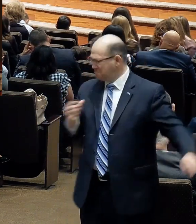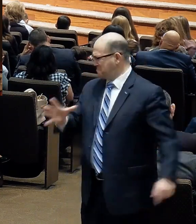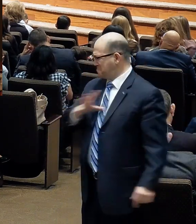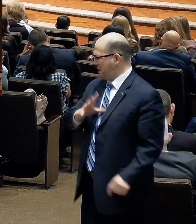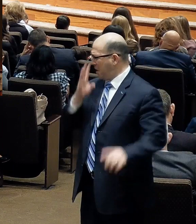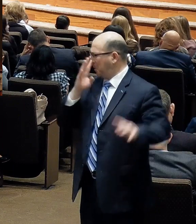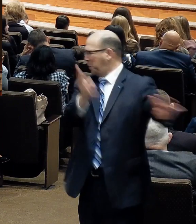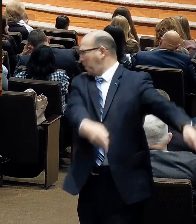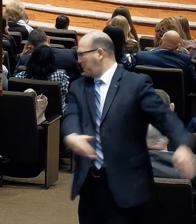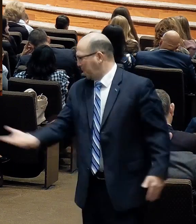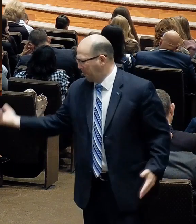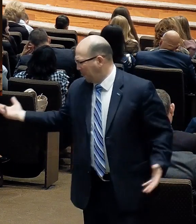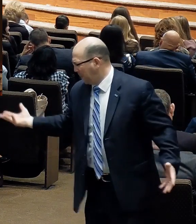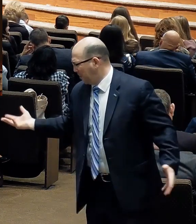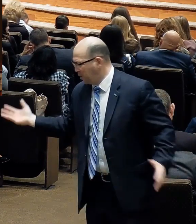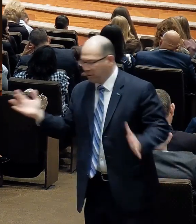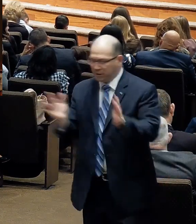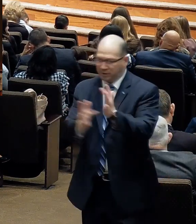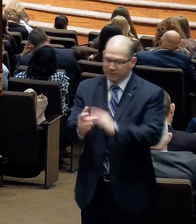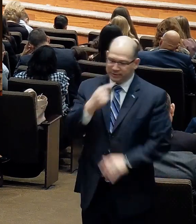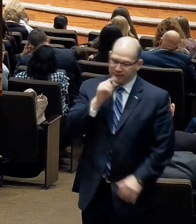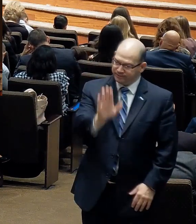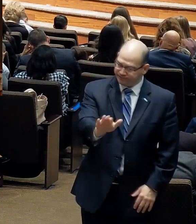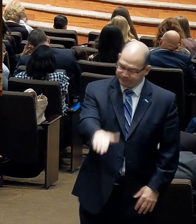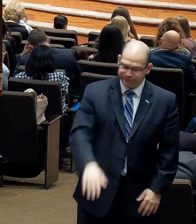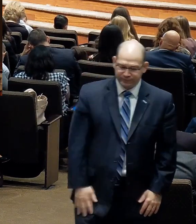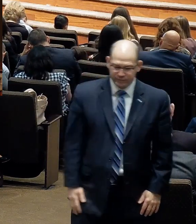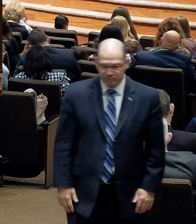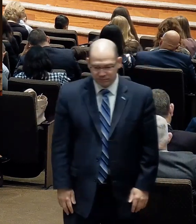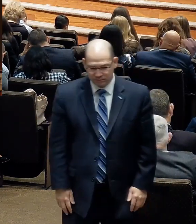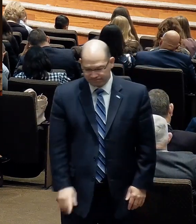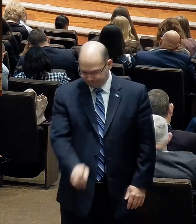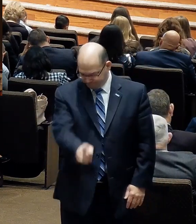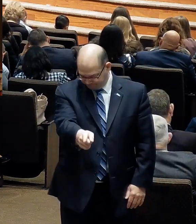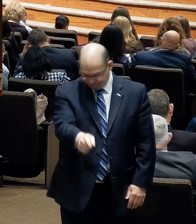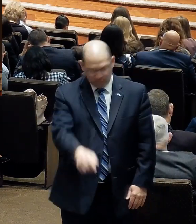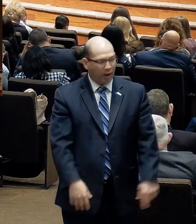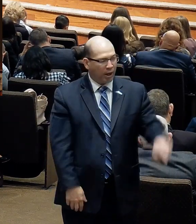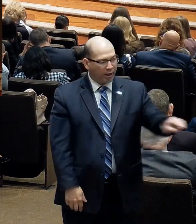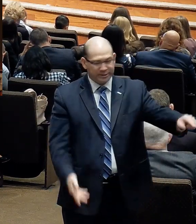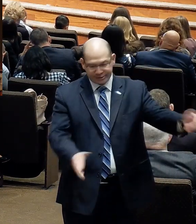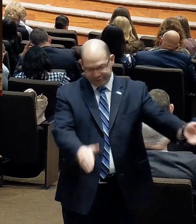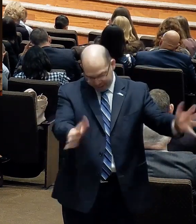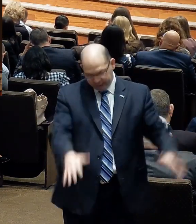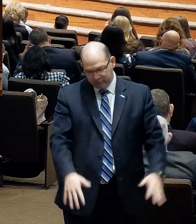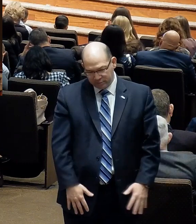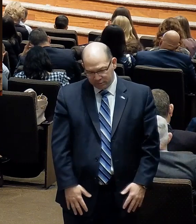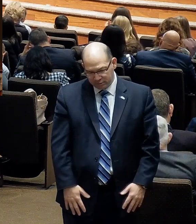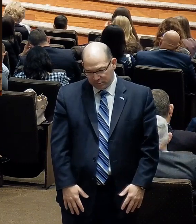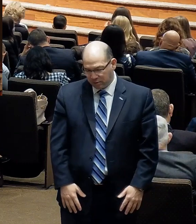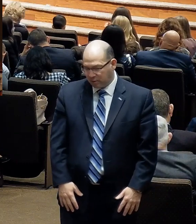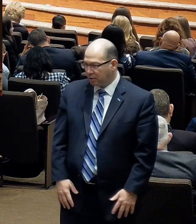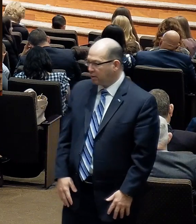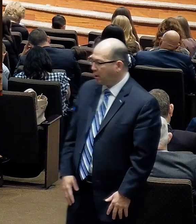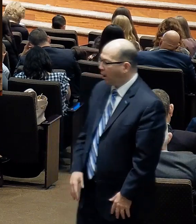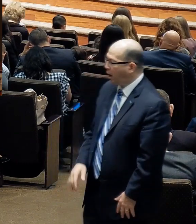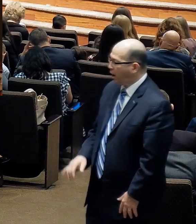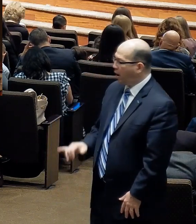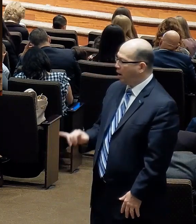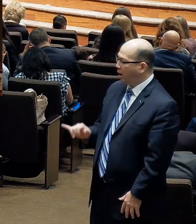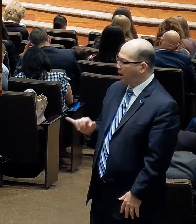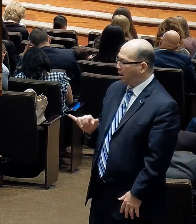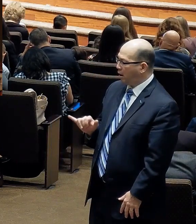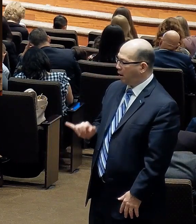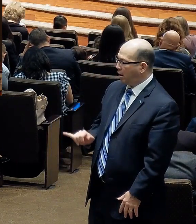Jesus said in verse 13, it says Jesus spake of his death. And then it says in verse 4, then said Jesus unto them plainly,